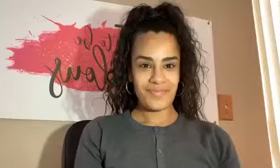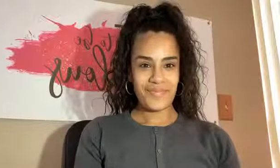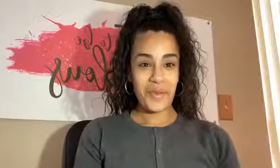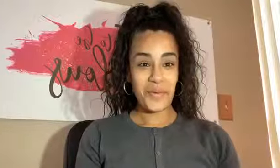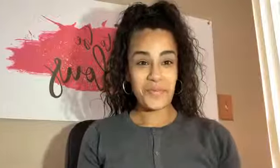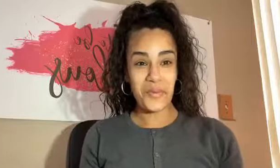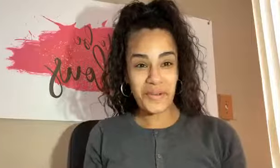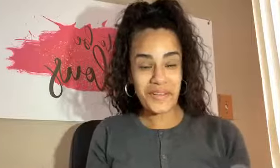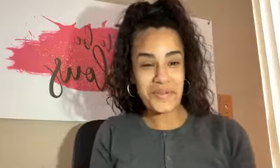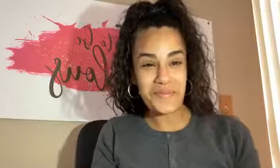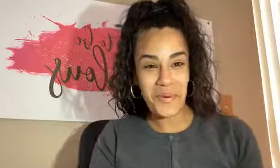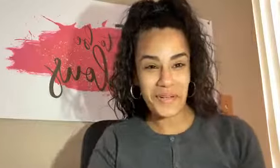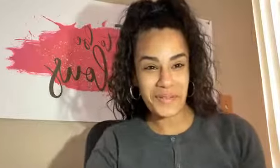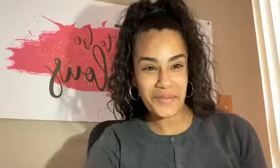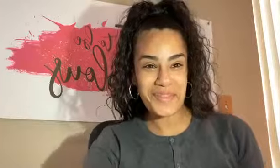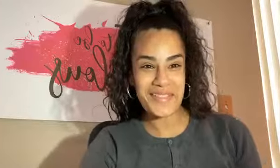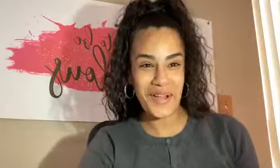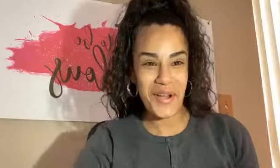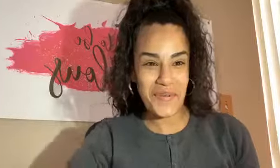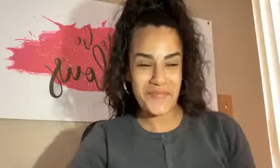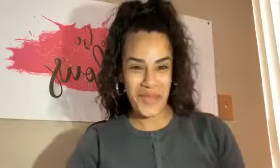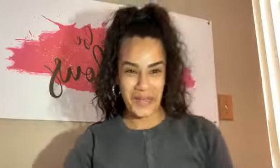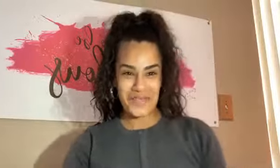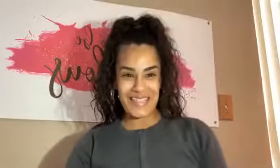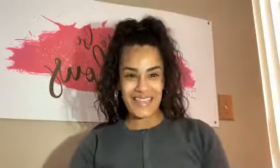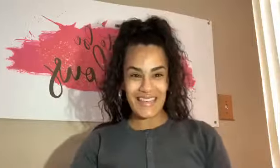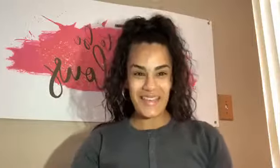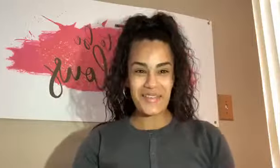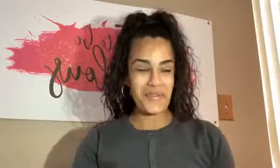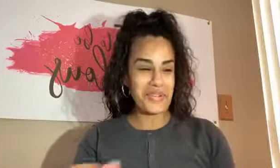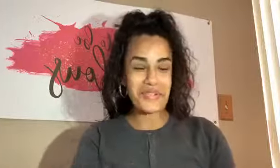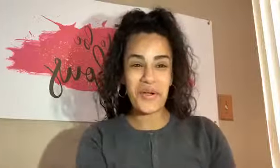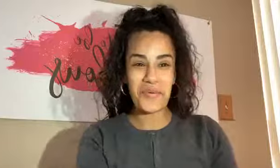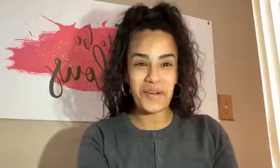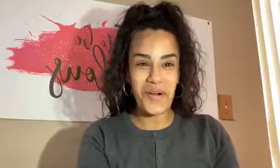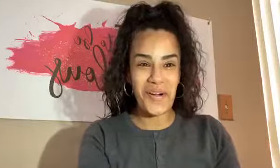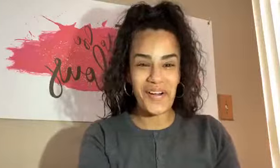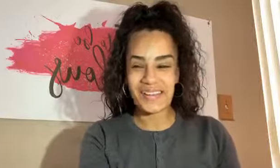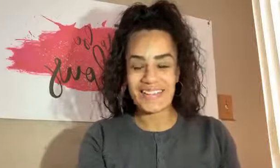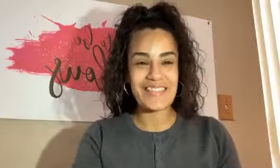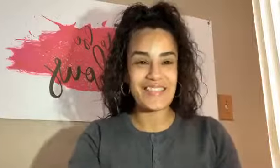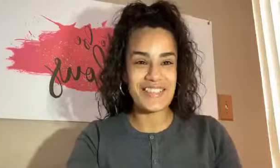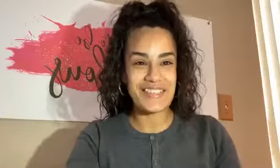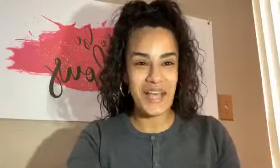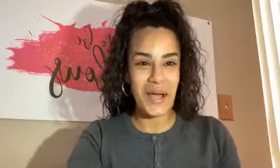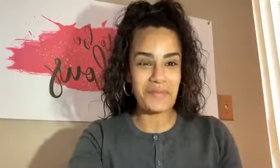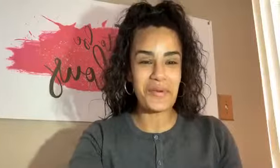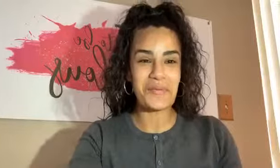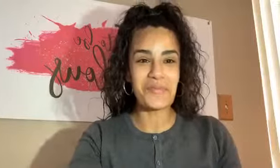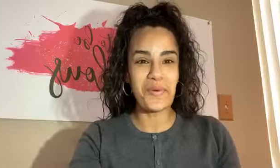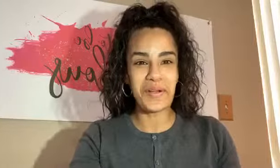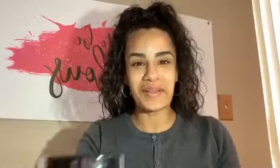Good morning, good morning. What's up, Fab City? What's going on? It's tea time. Good morning.